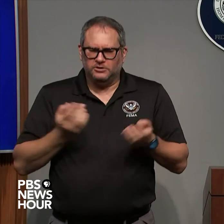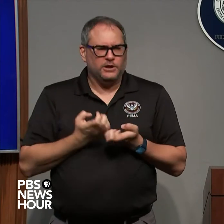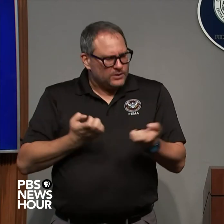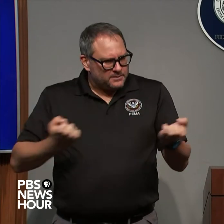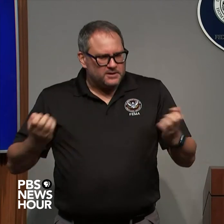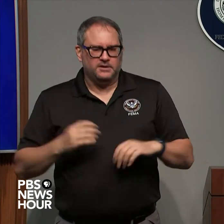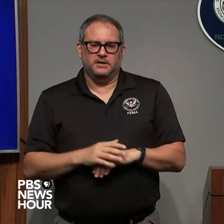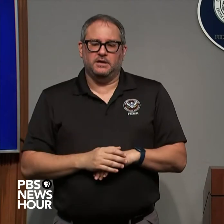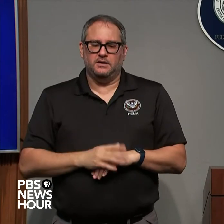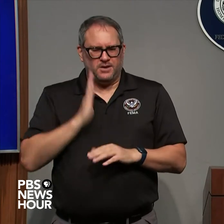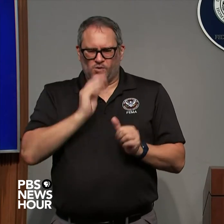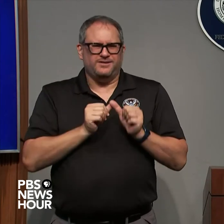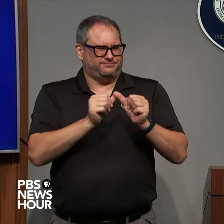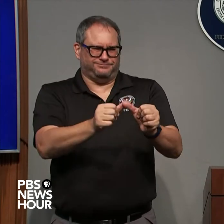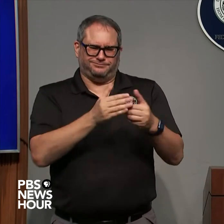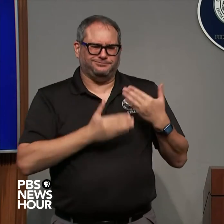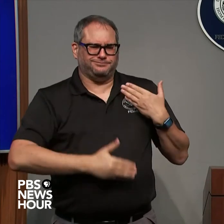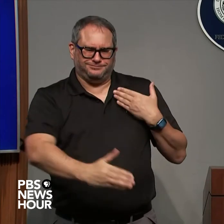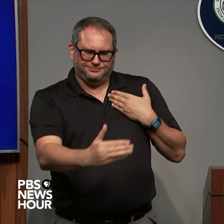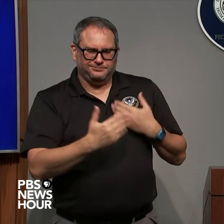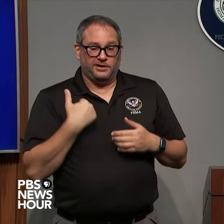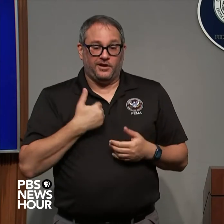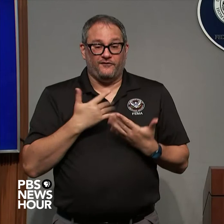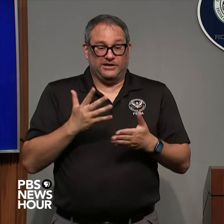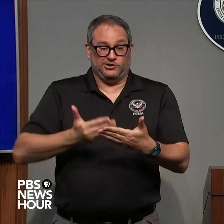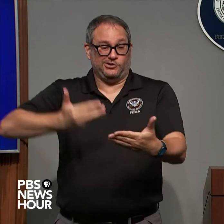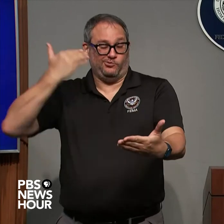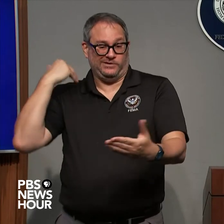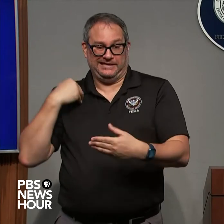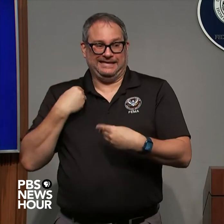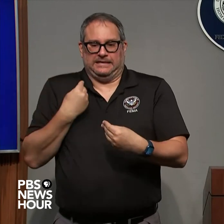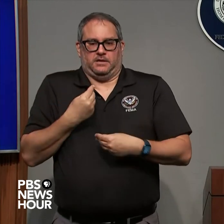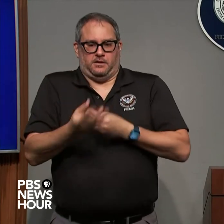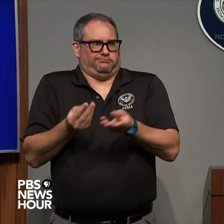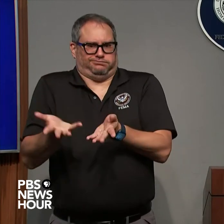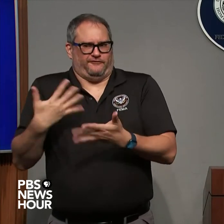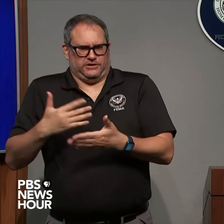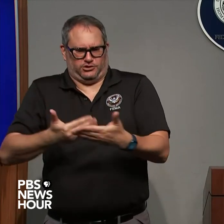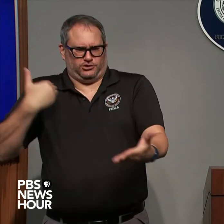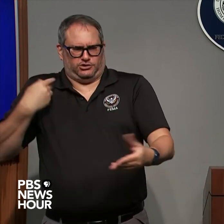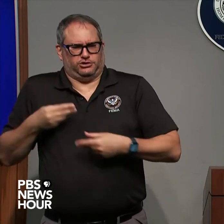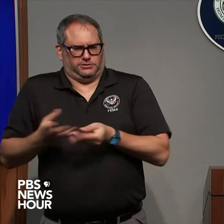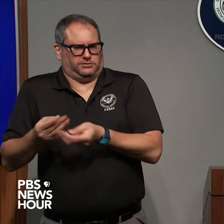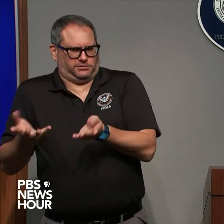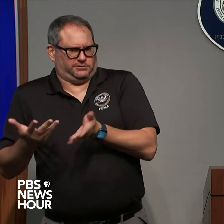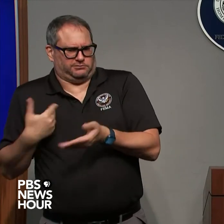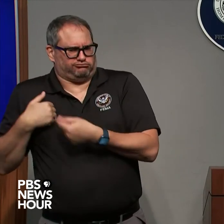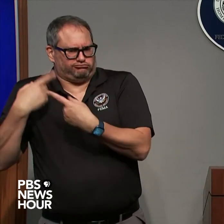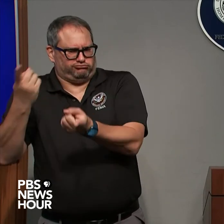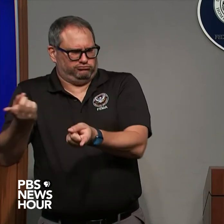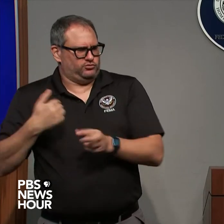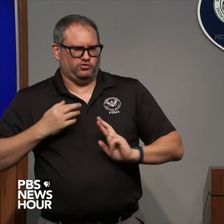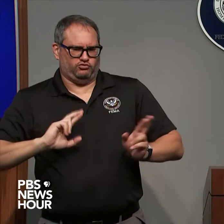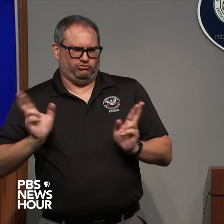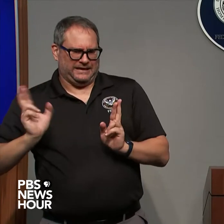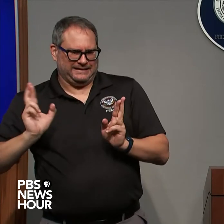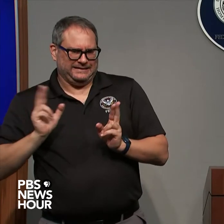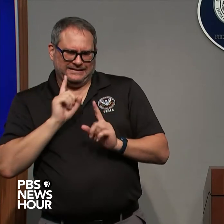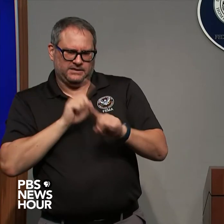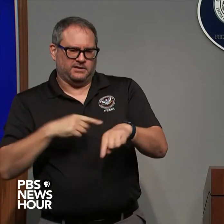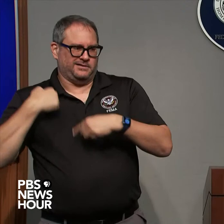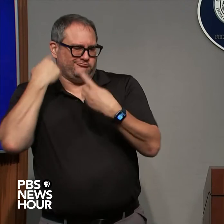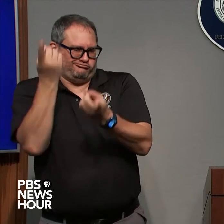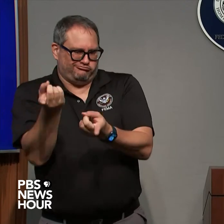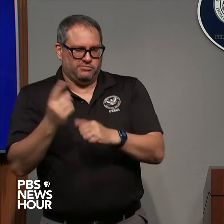and we've pre-positioned quite a bit of equipment so we can respond immediately once we know what the impacts are and what the additional needs are we're just going to continue